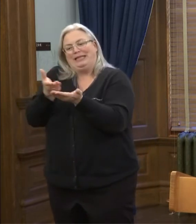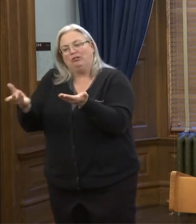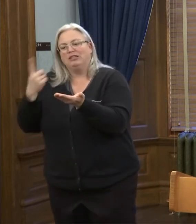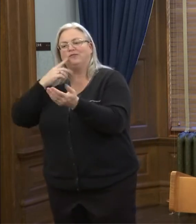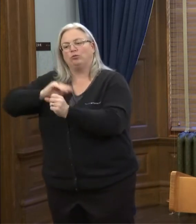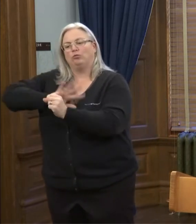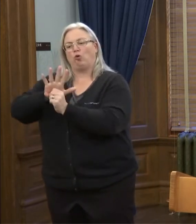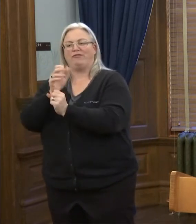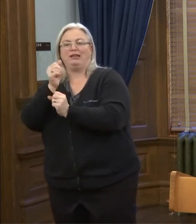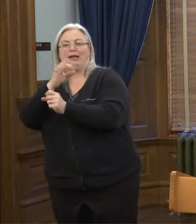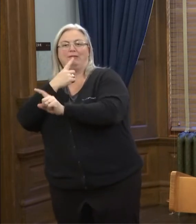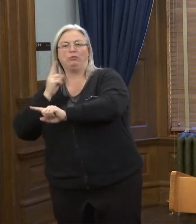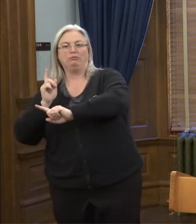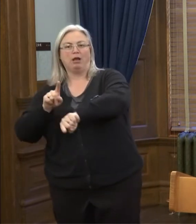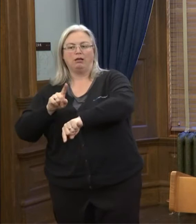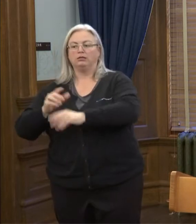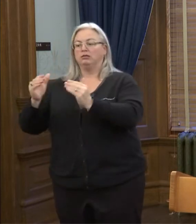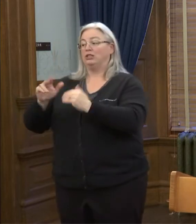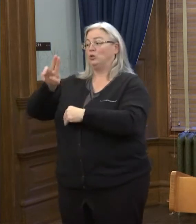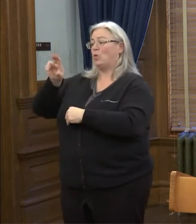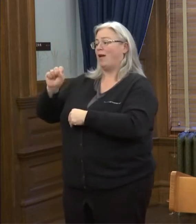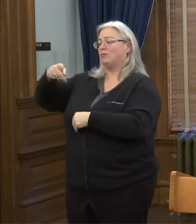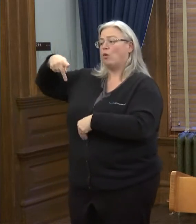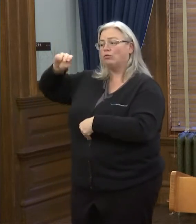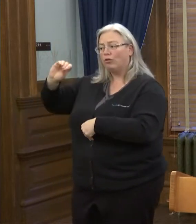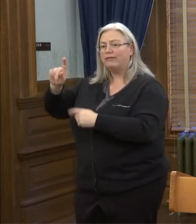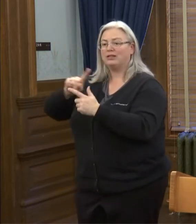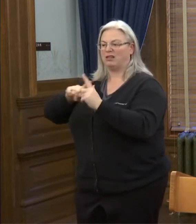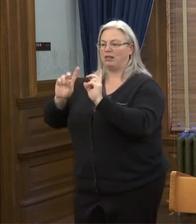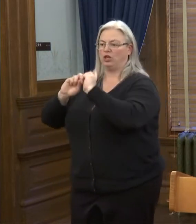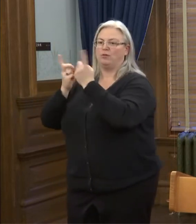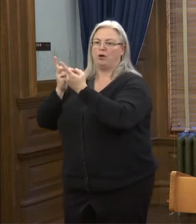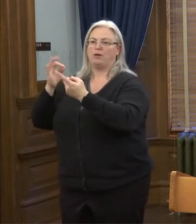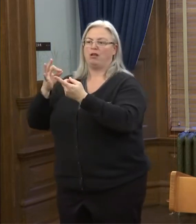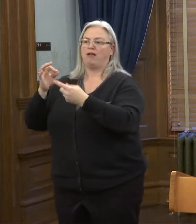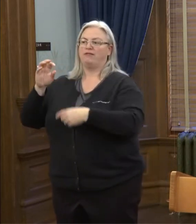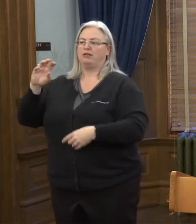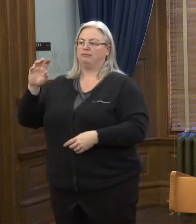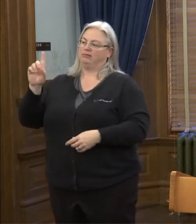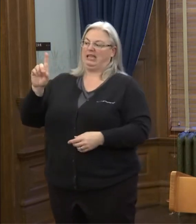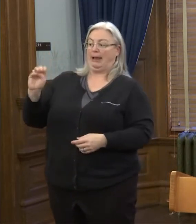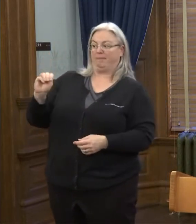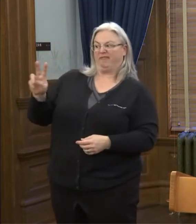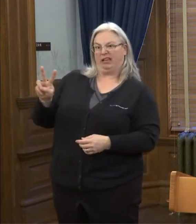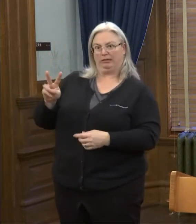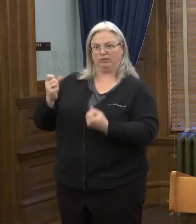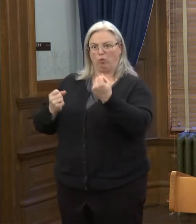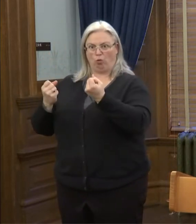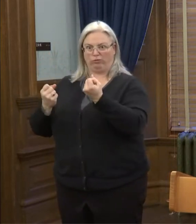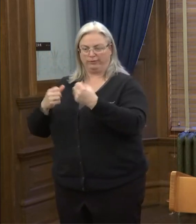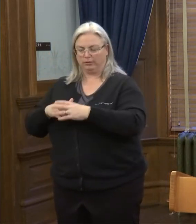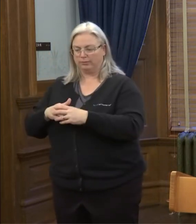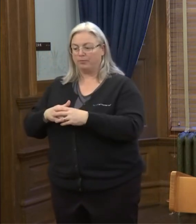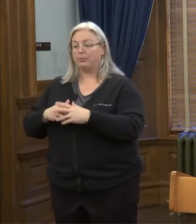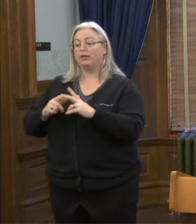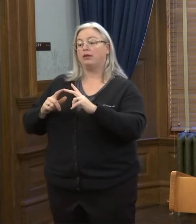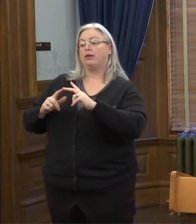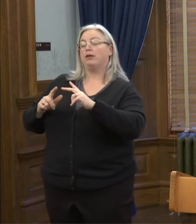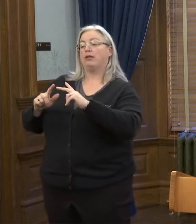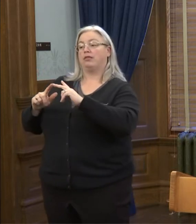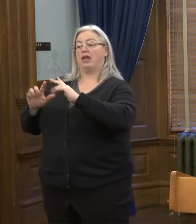-19 response, the U.S. Postal Service, and Department of Motor Vehicles. The third group